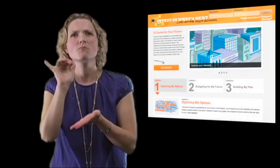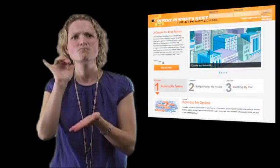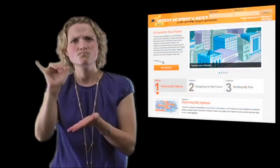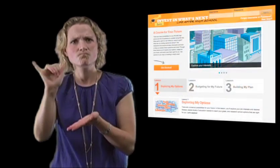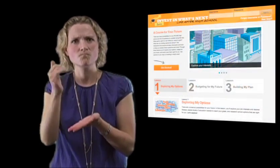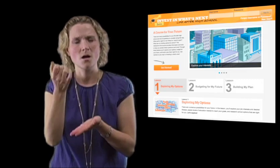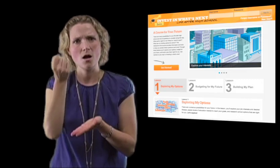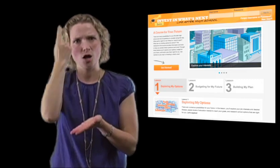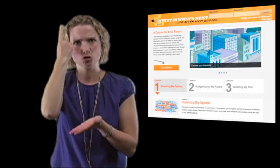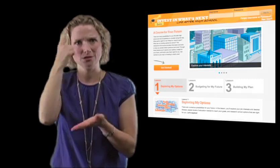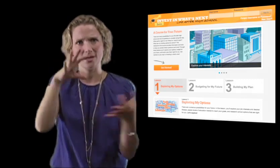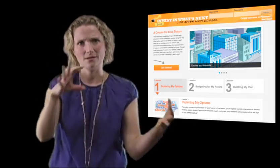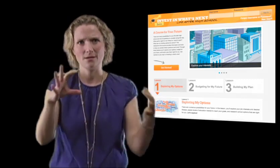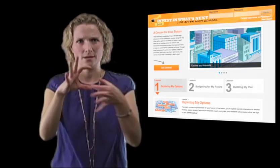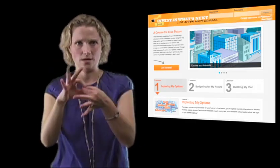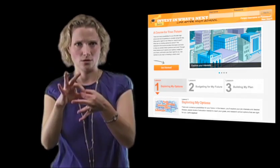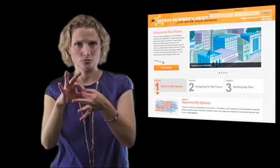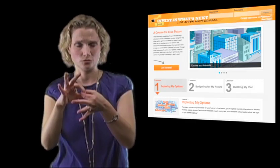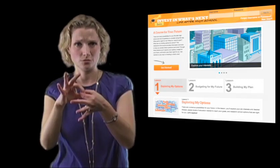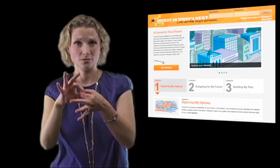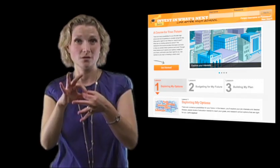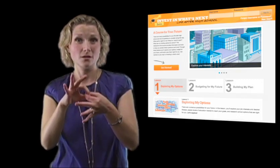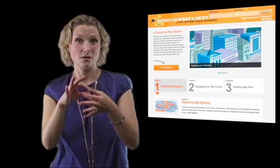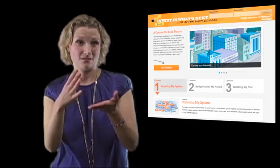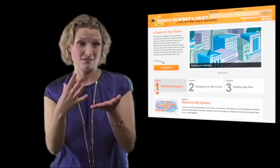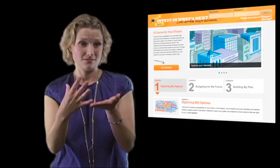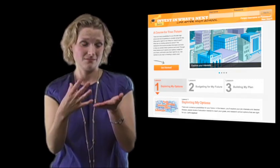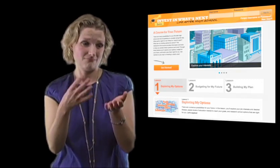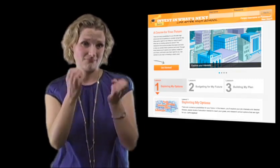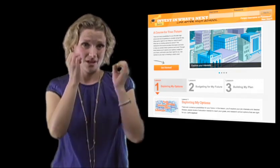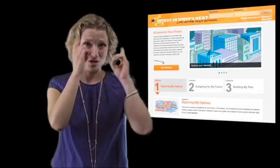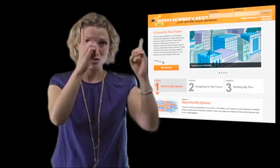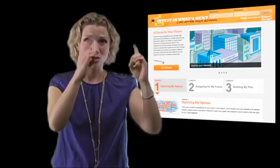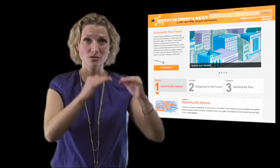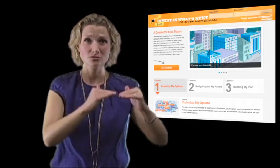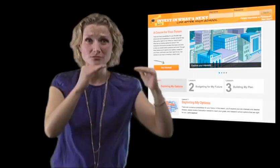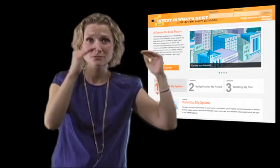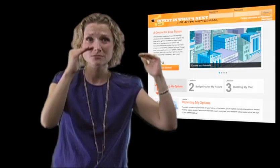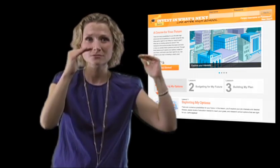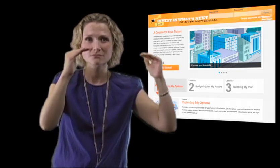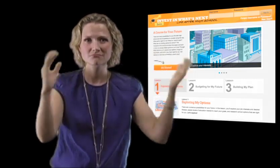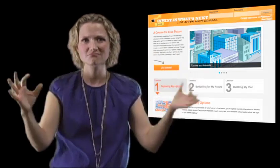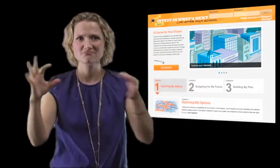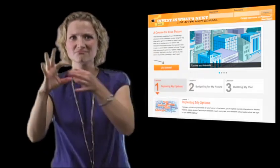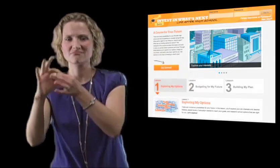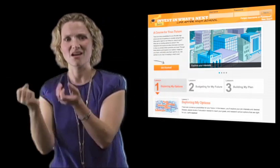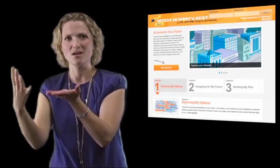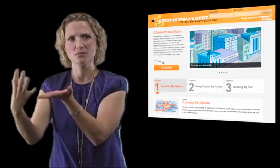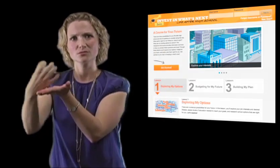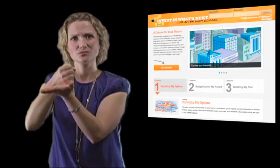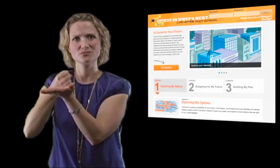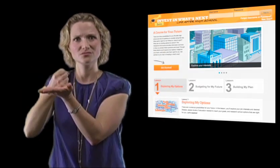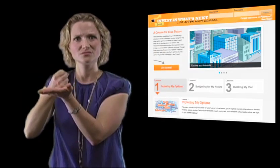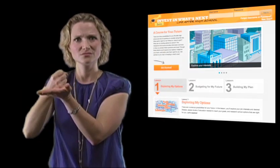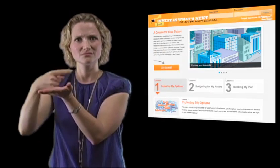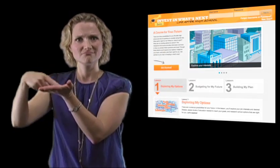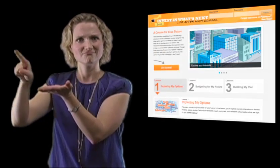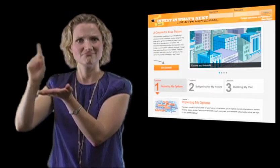graph that helps students understand the connections between the educational levels and the